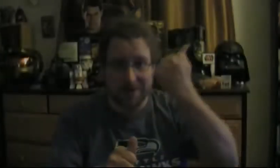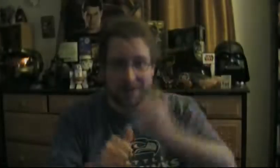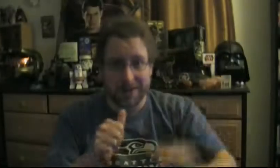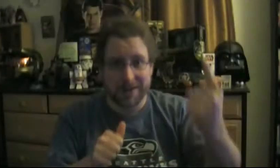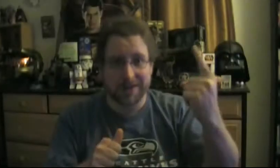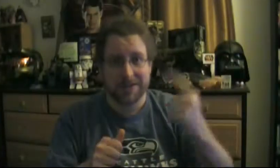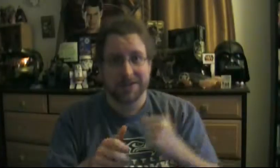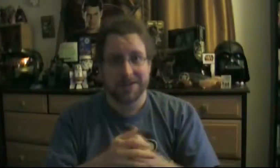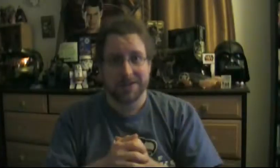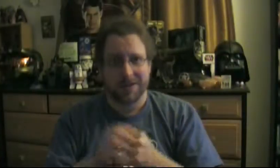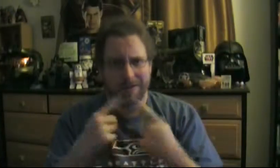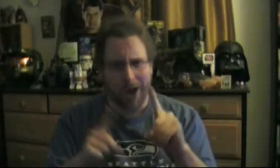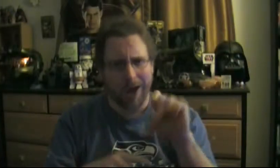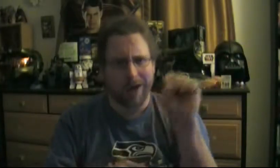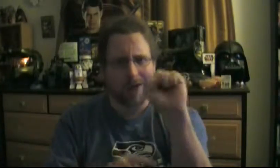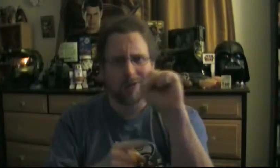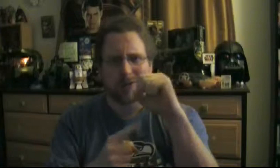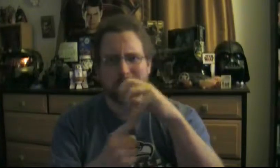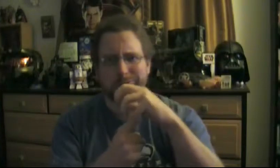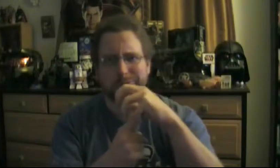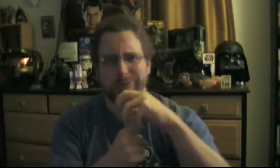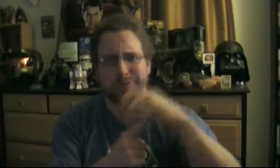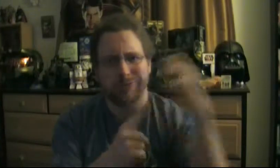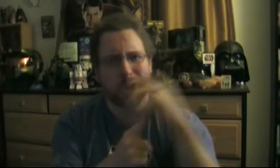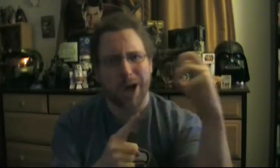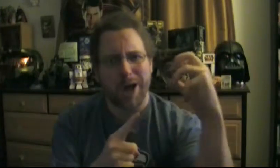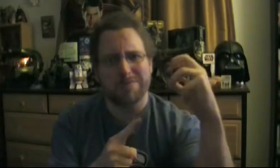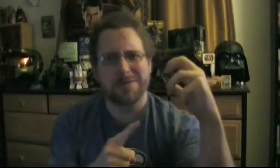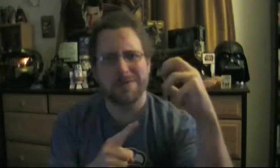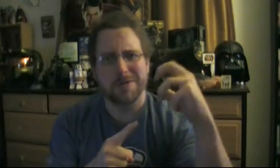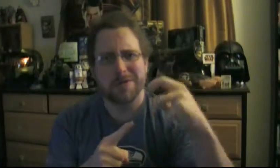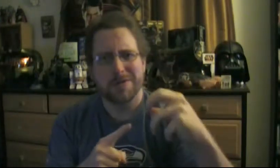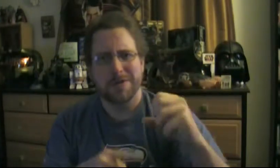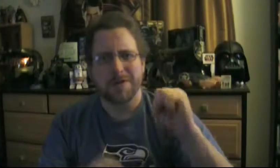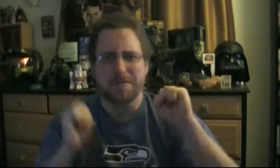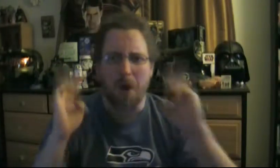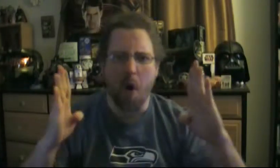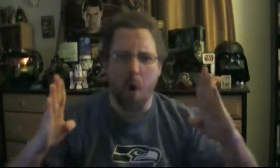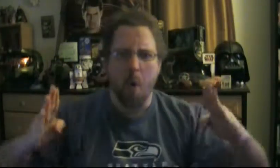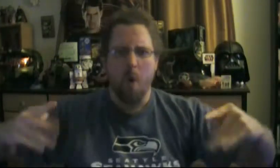This portion of FX is brought to you by Daybox, cool water, the power of cool.